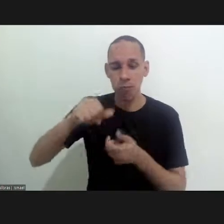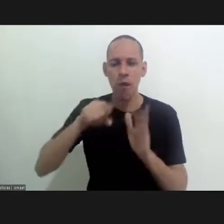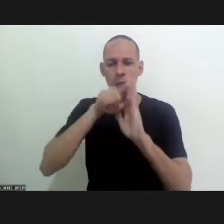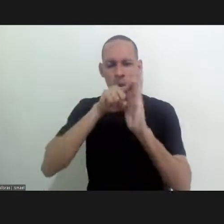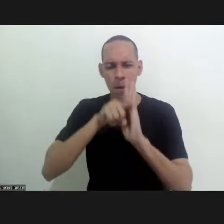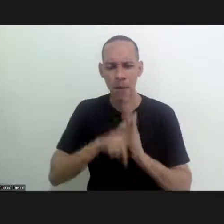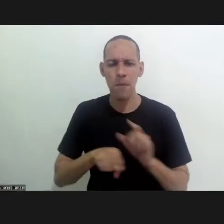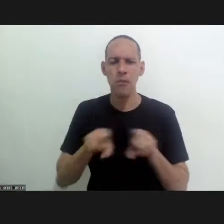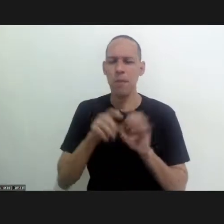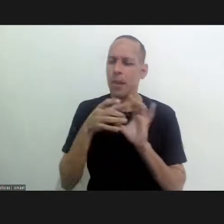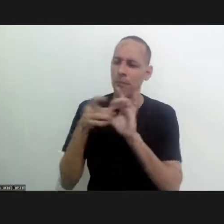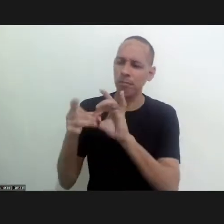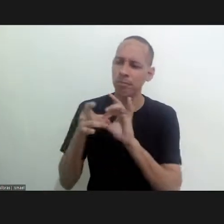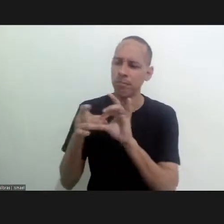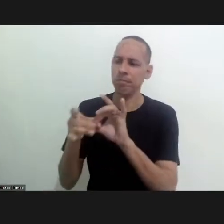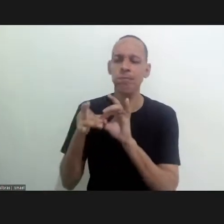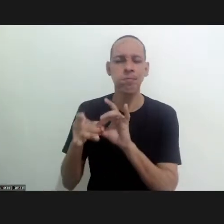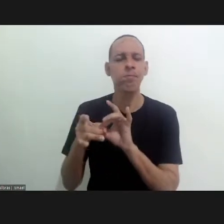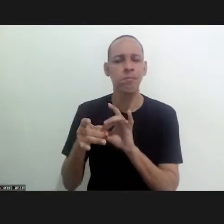researchers